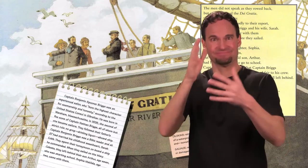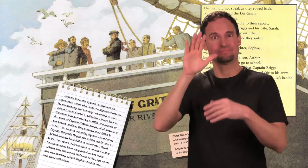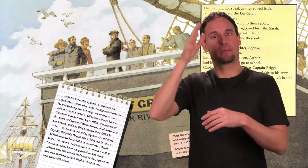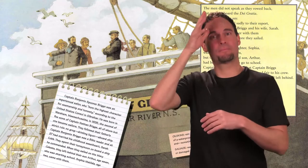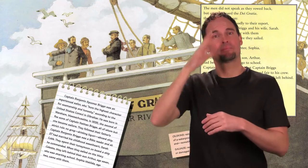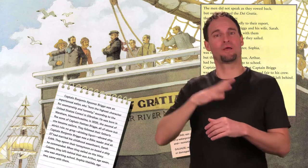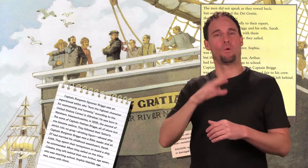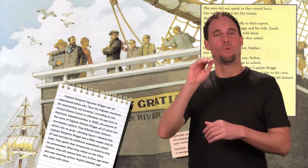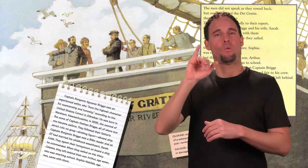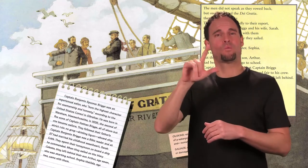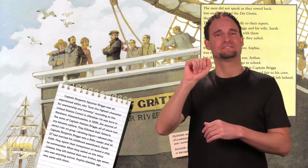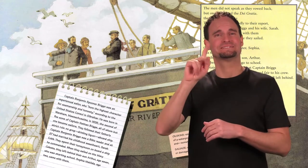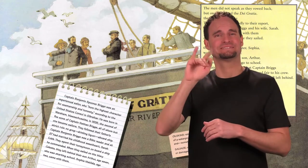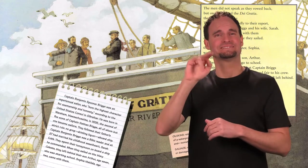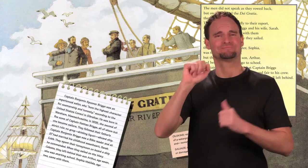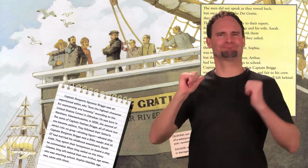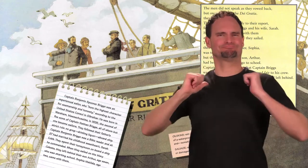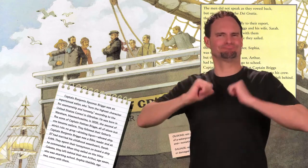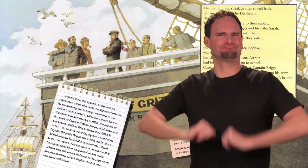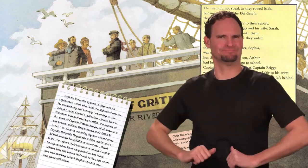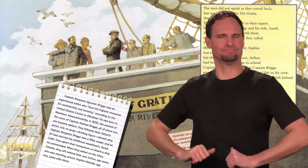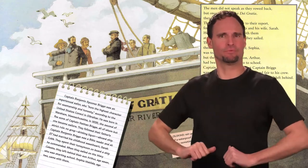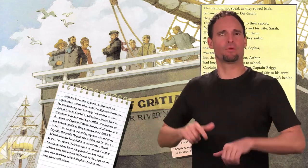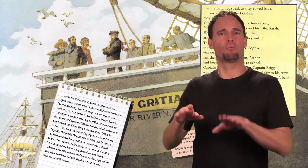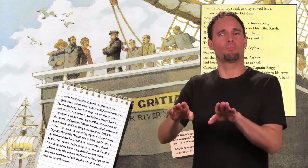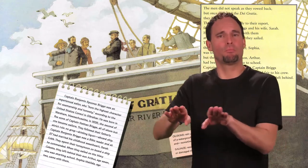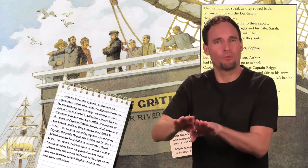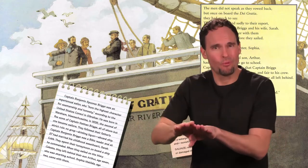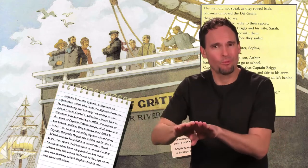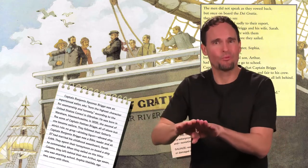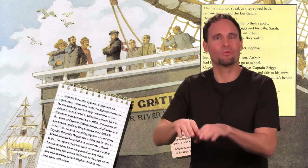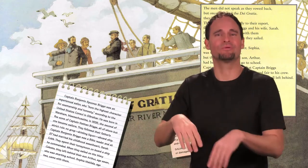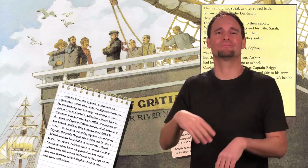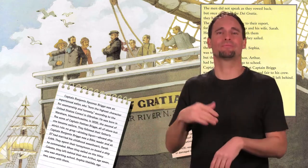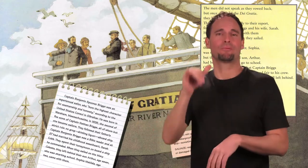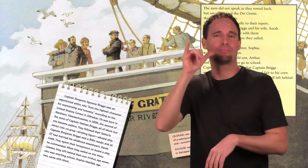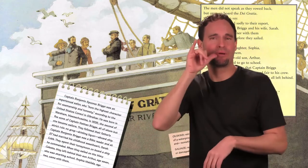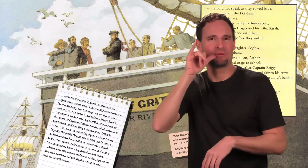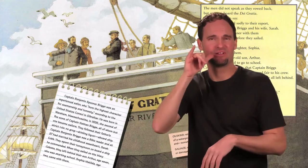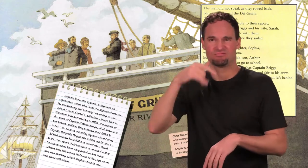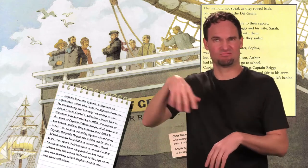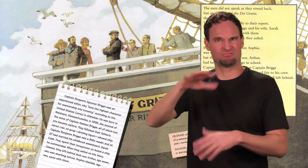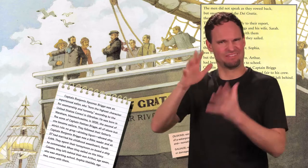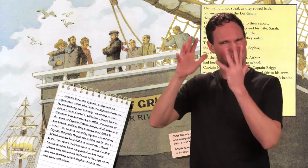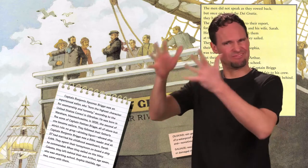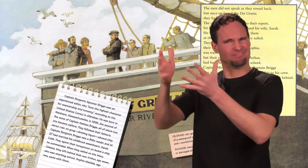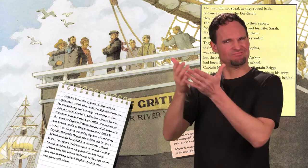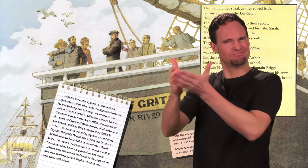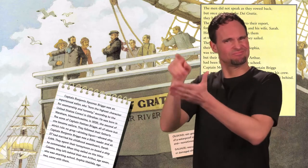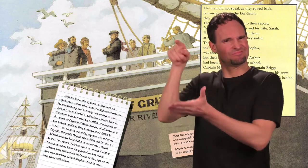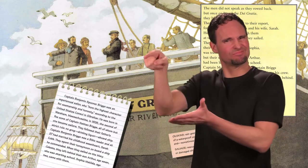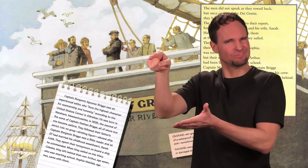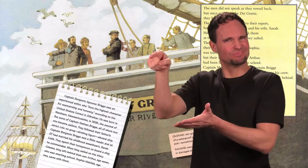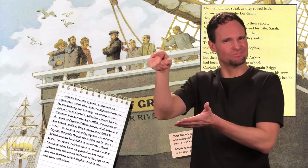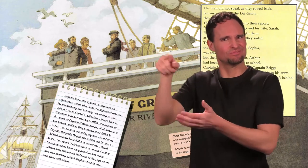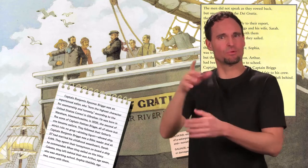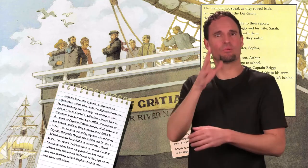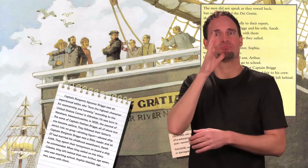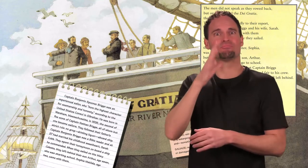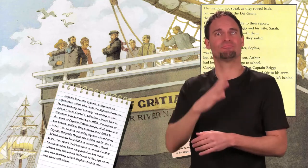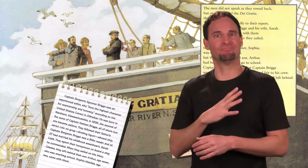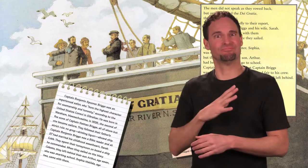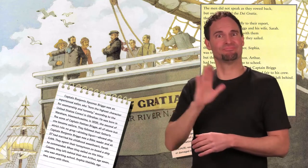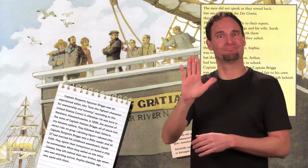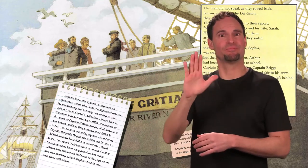The men's oilskins, boots, and pipes were all left behind. The lady left her gold lockets. They went quickly,